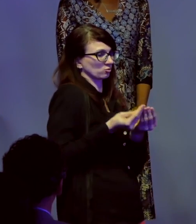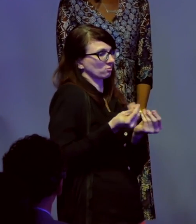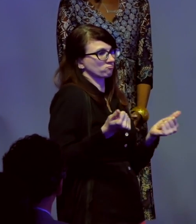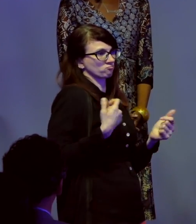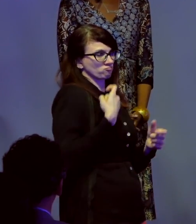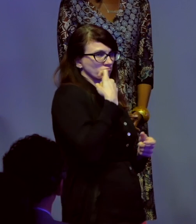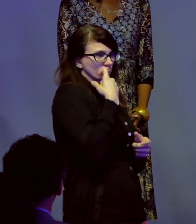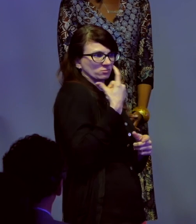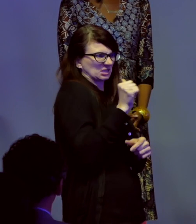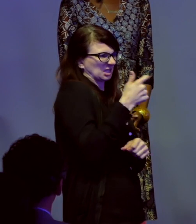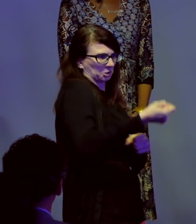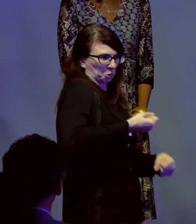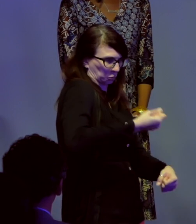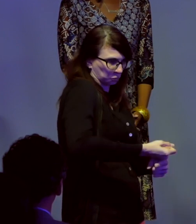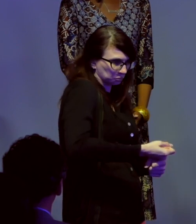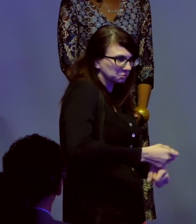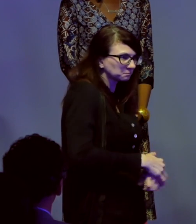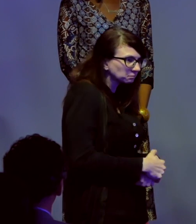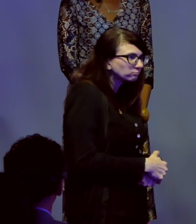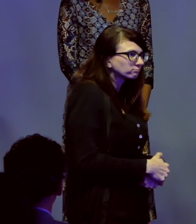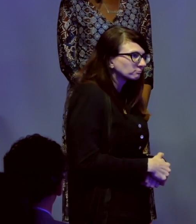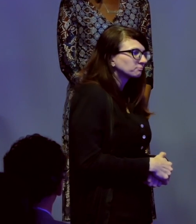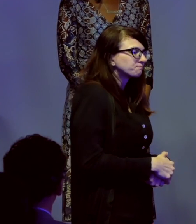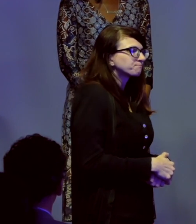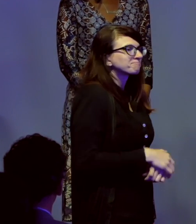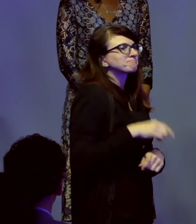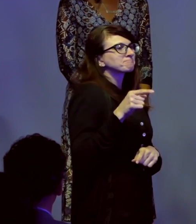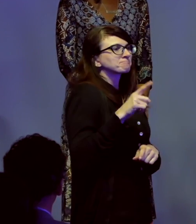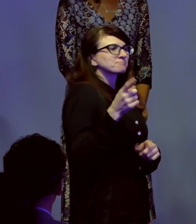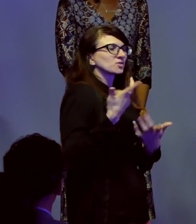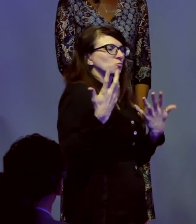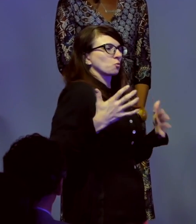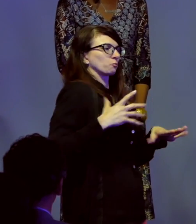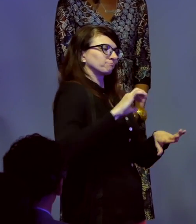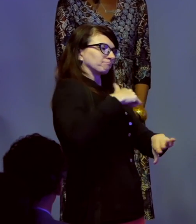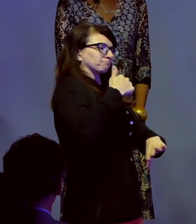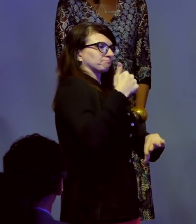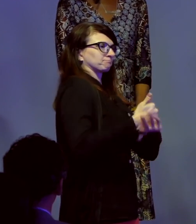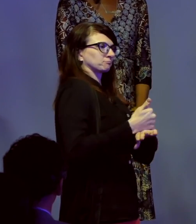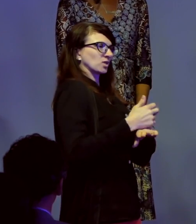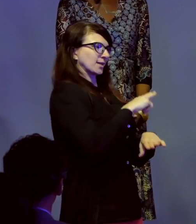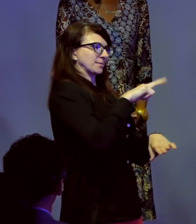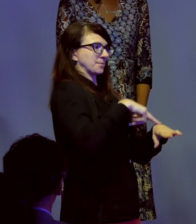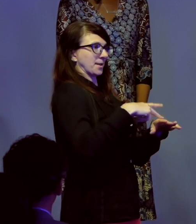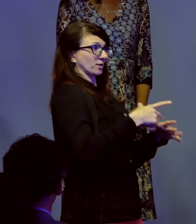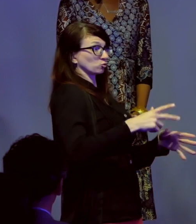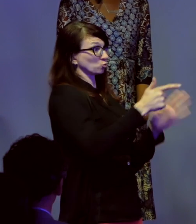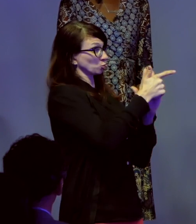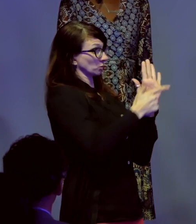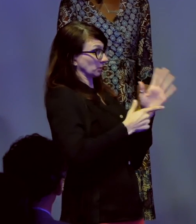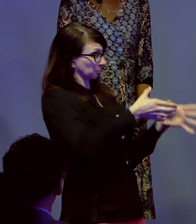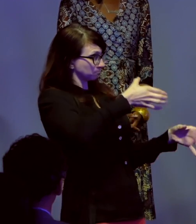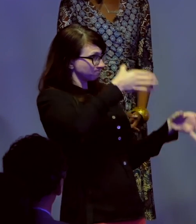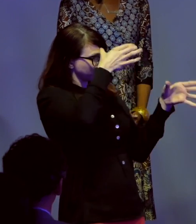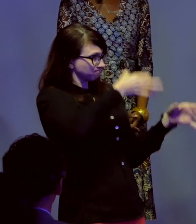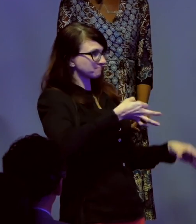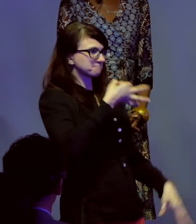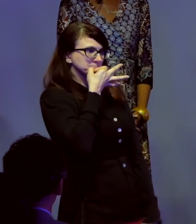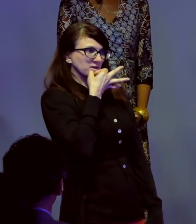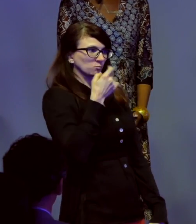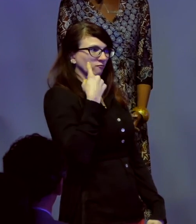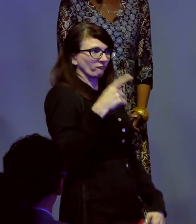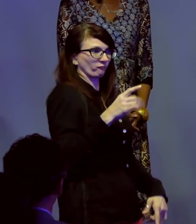over the past decade. Kevin has established himself as a national legal expert in disability